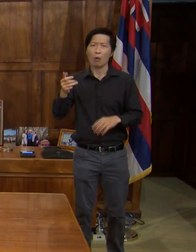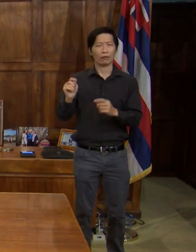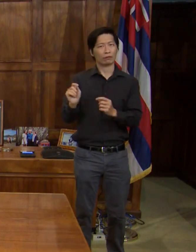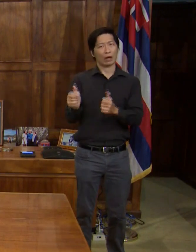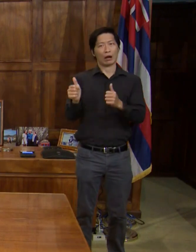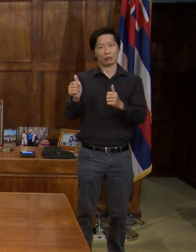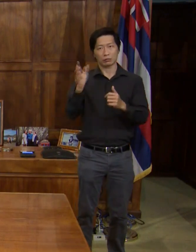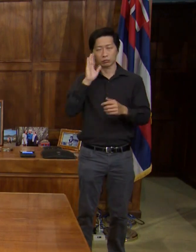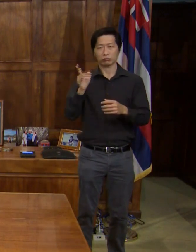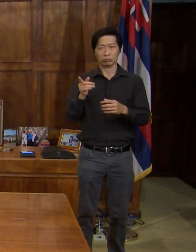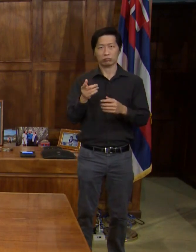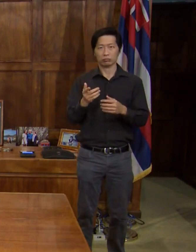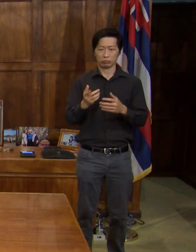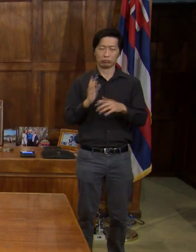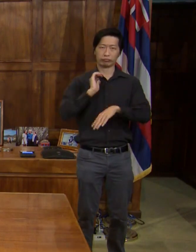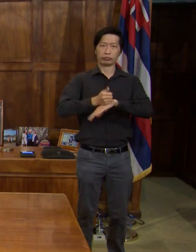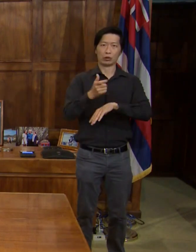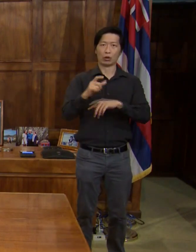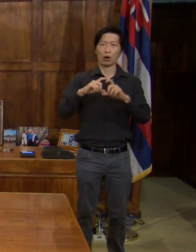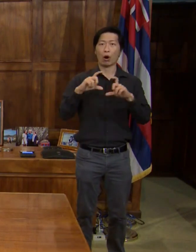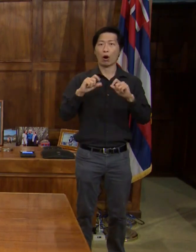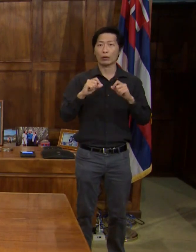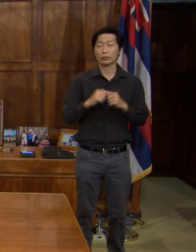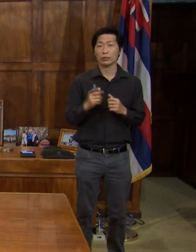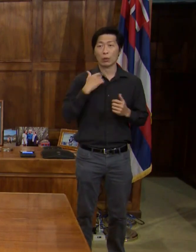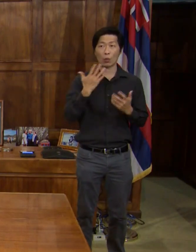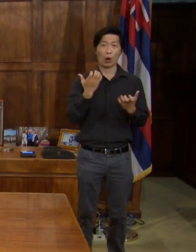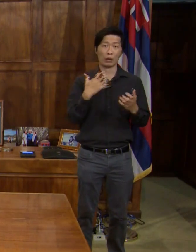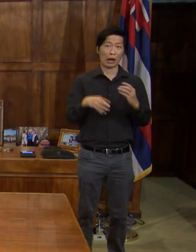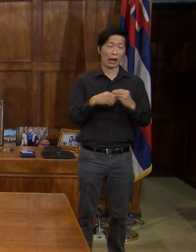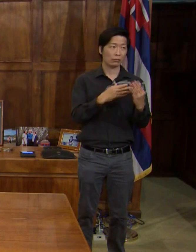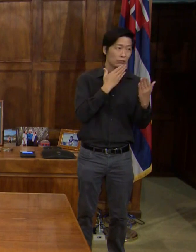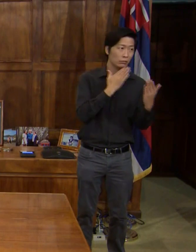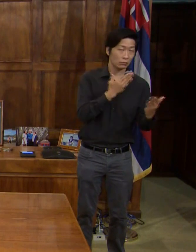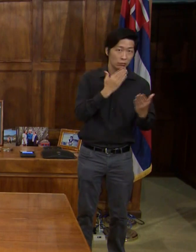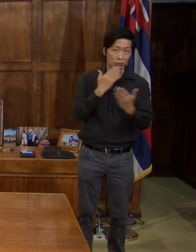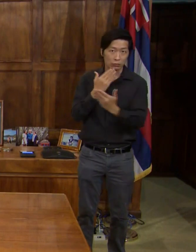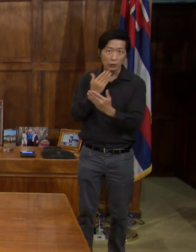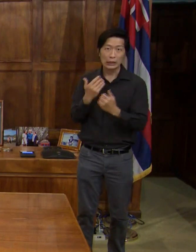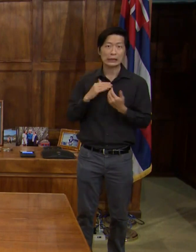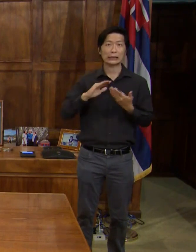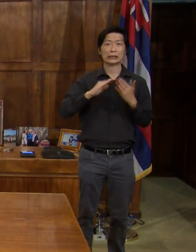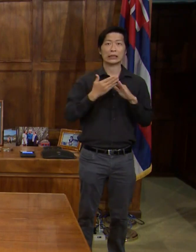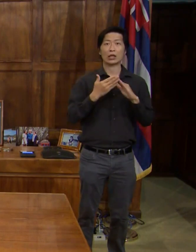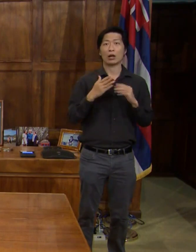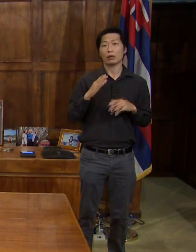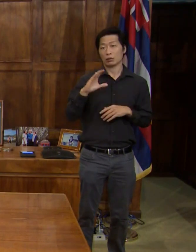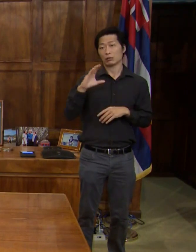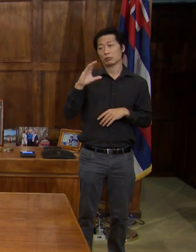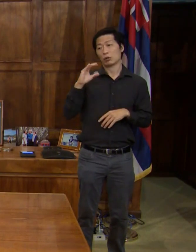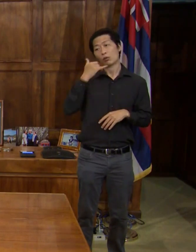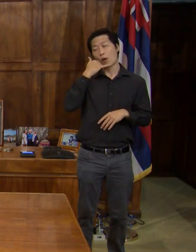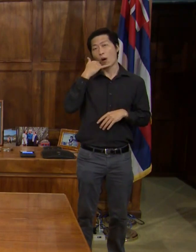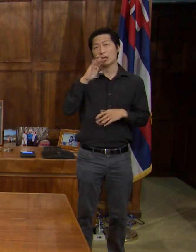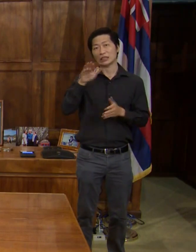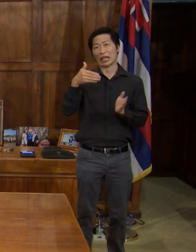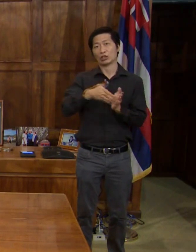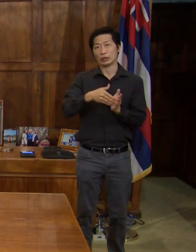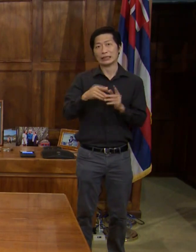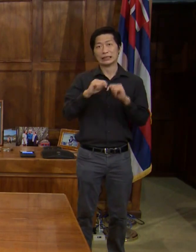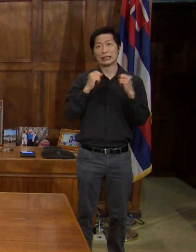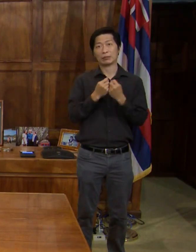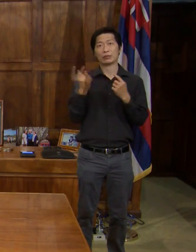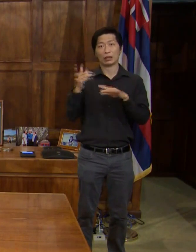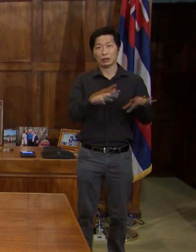now. I also just want to add a couple mahalos and that is to our city call center team. They've taken